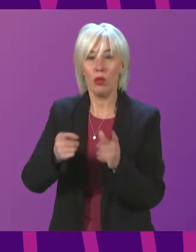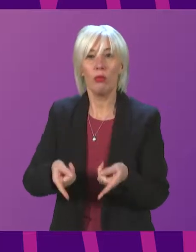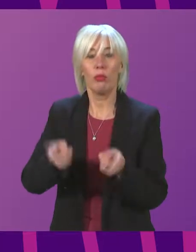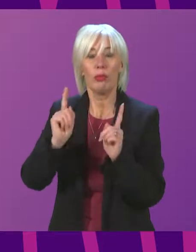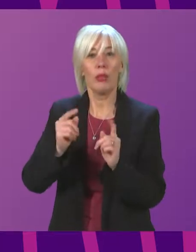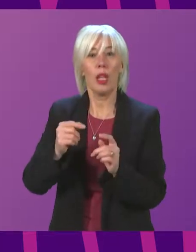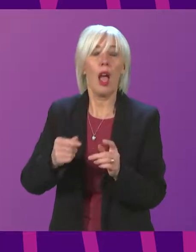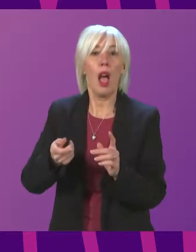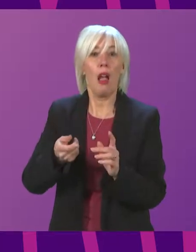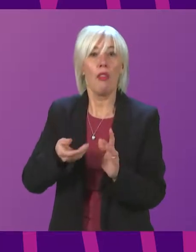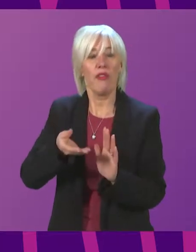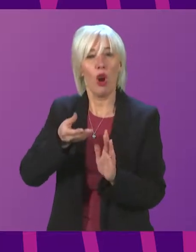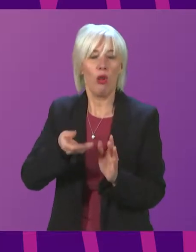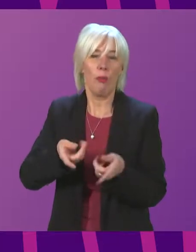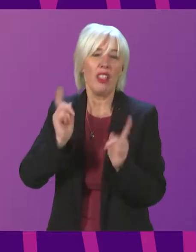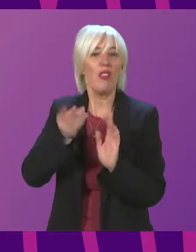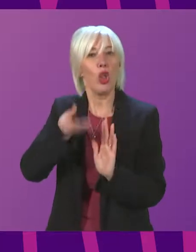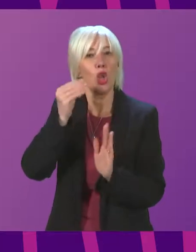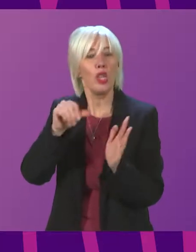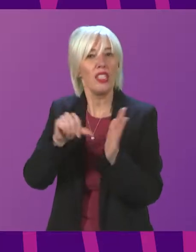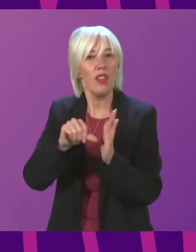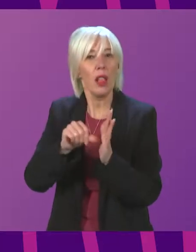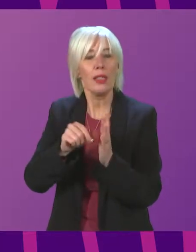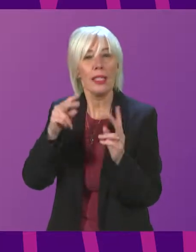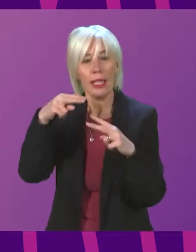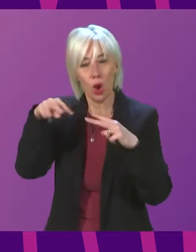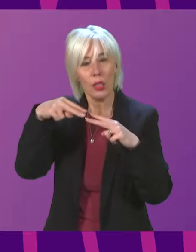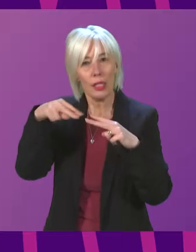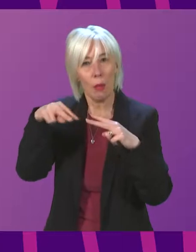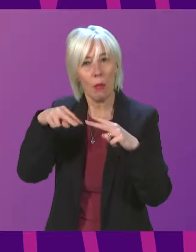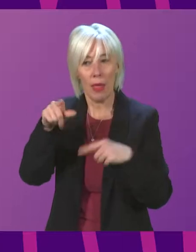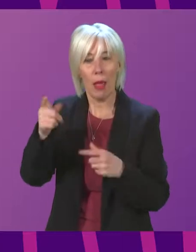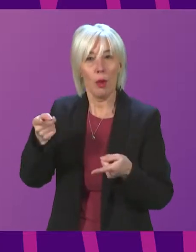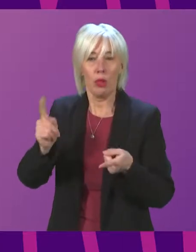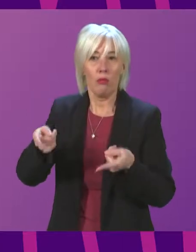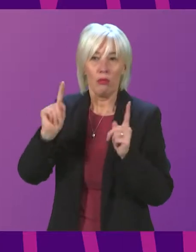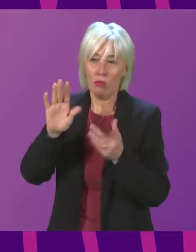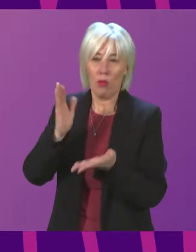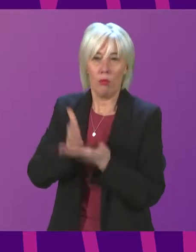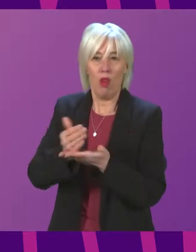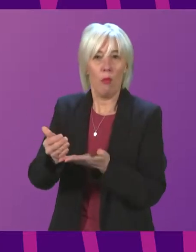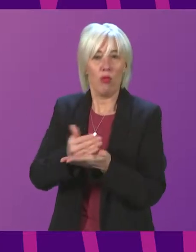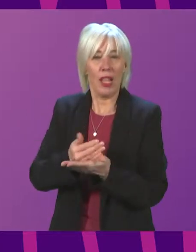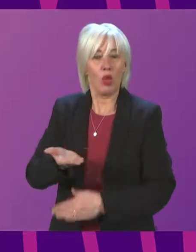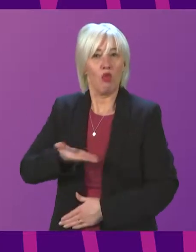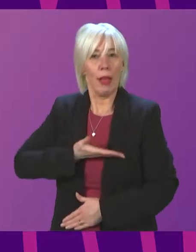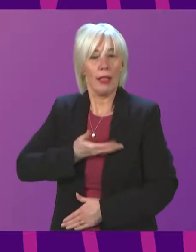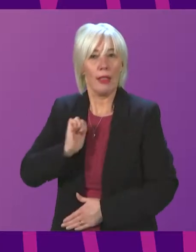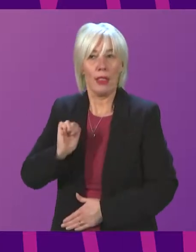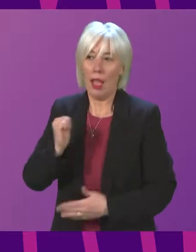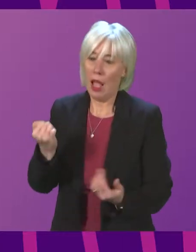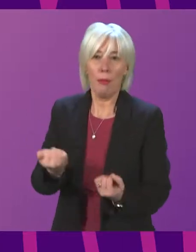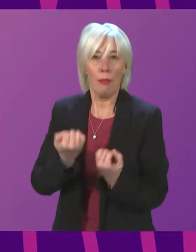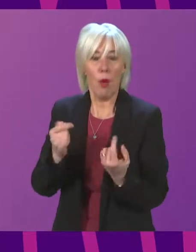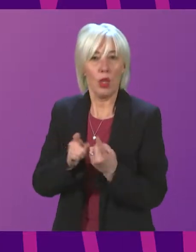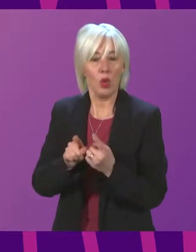Disabilities and Autism. The role of that Commissioner will be to fully protect rights with a range of statutory powers that could